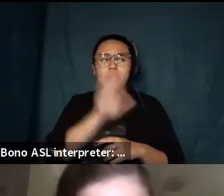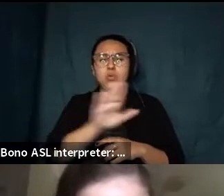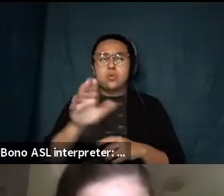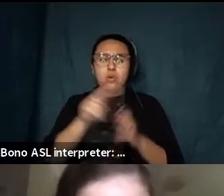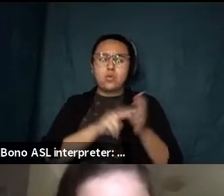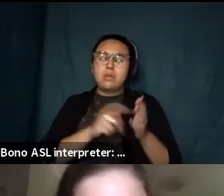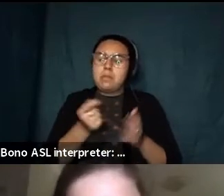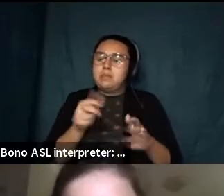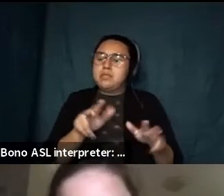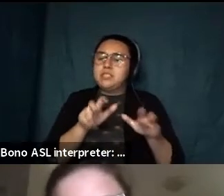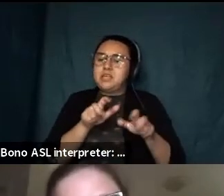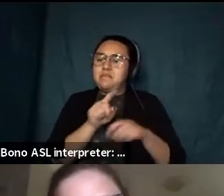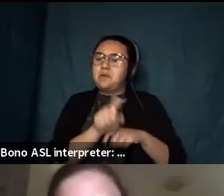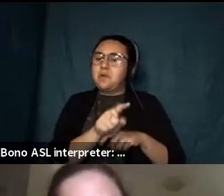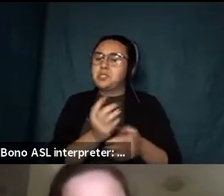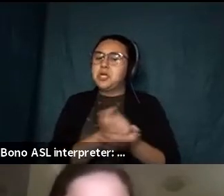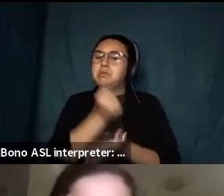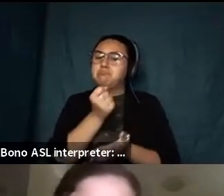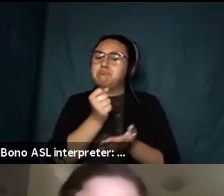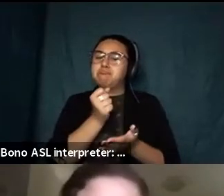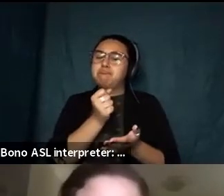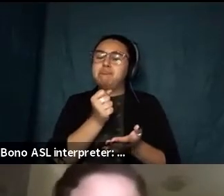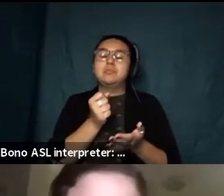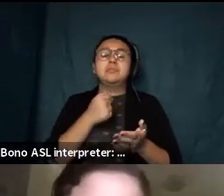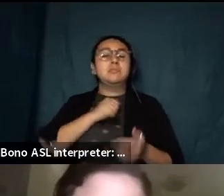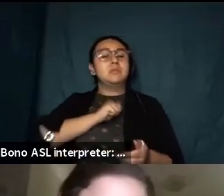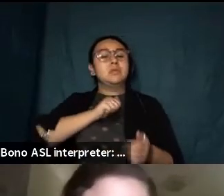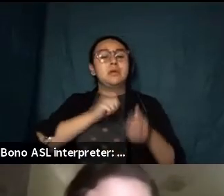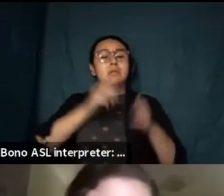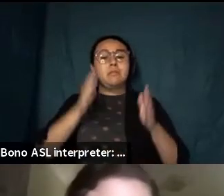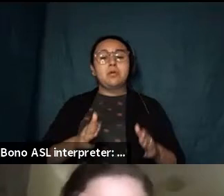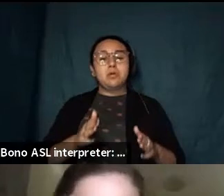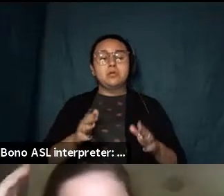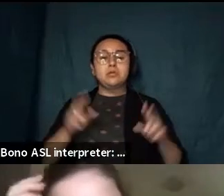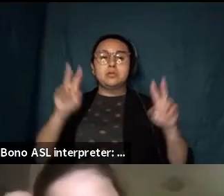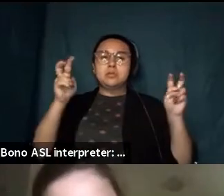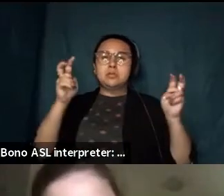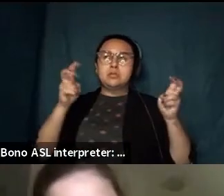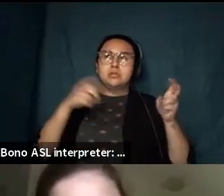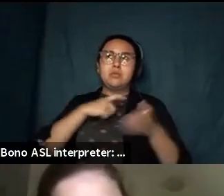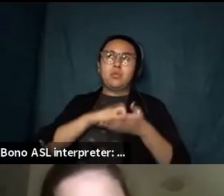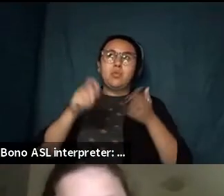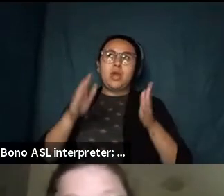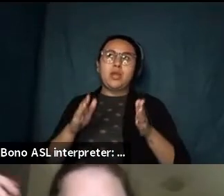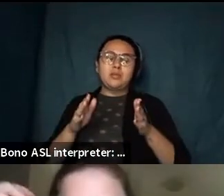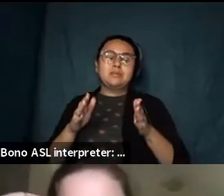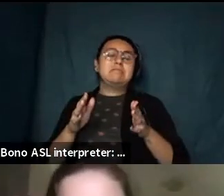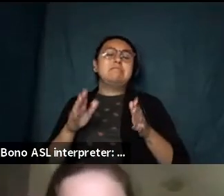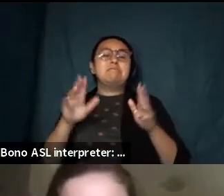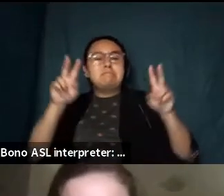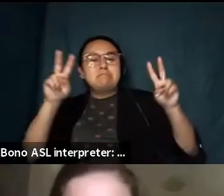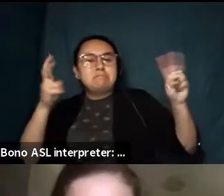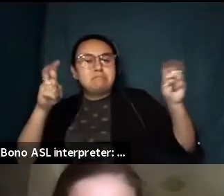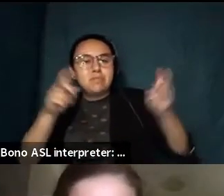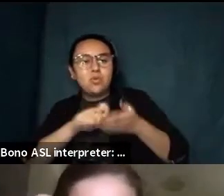question as um a person who is theoretically a writer maybe not writing a lot right now but theoretically uh